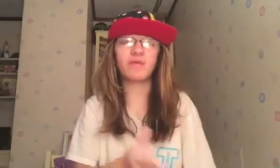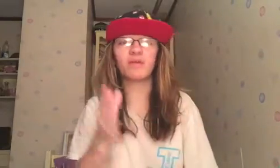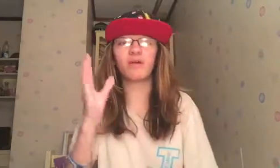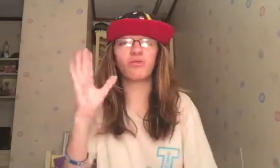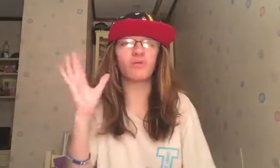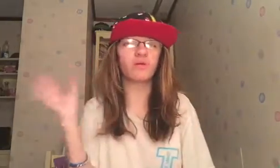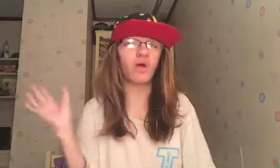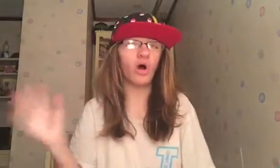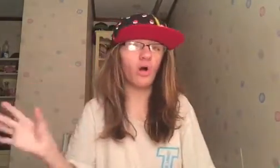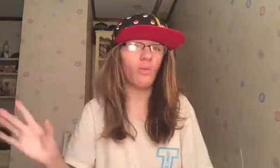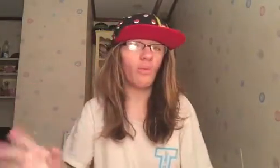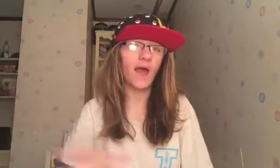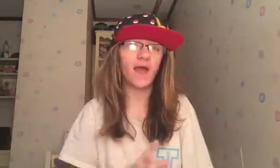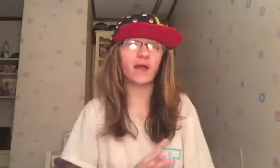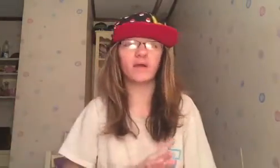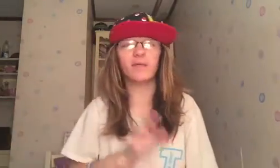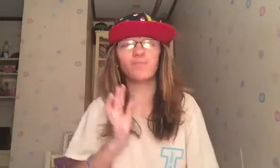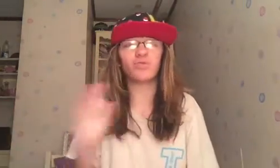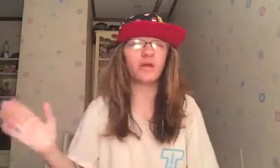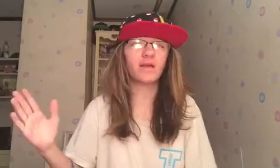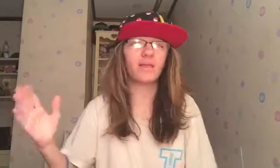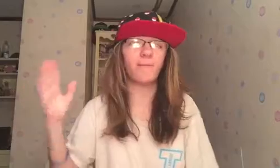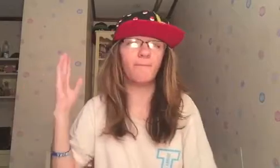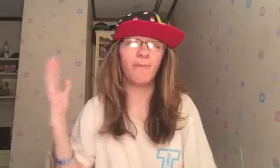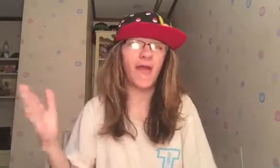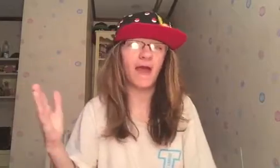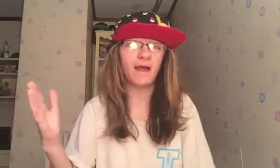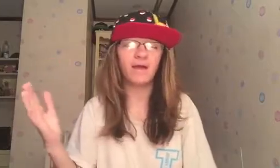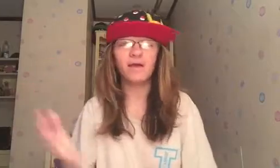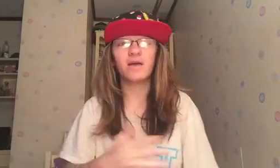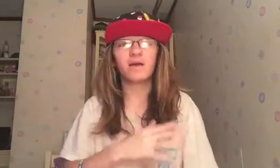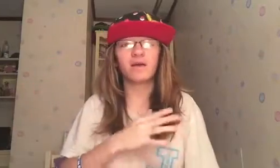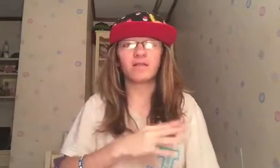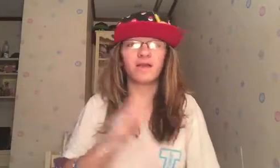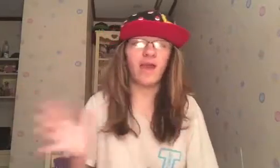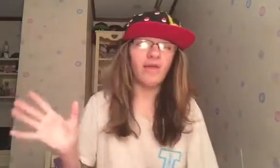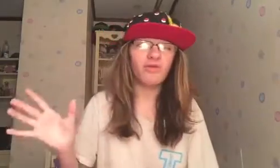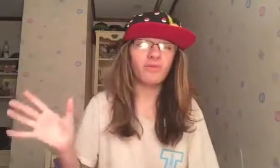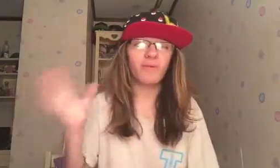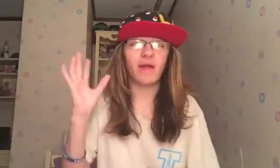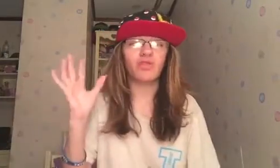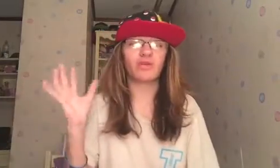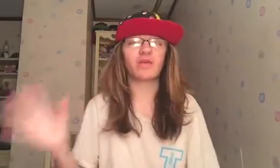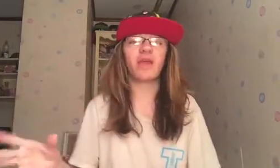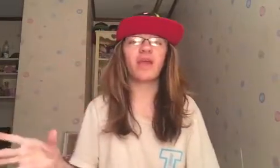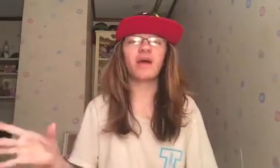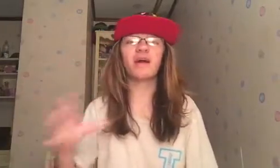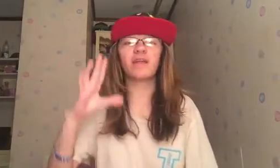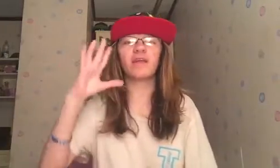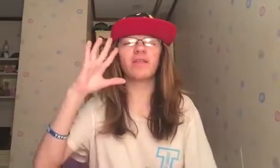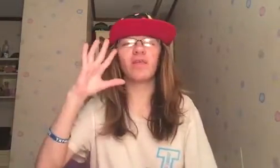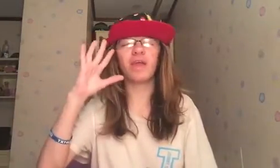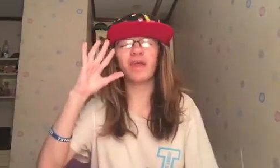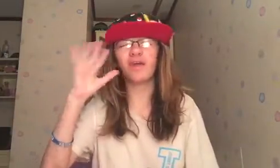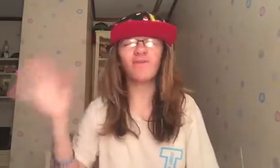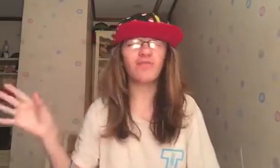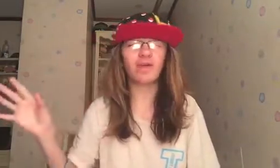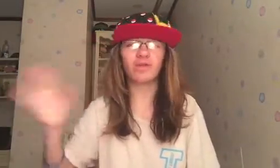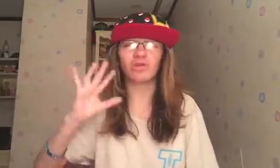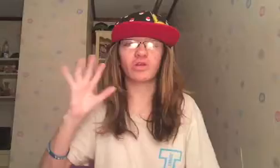schedule is all whack. And I'm trying to get it back together, but I just can't. And, like, everything is just